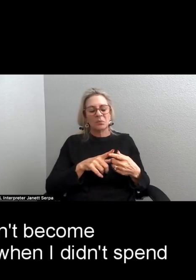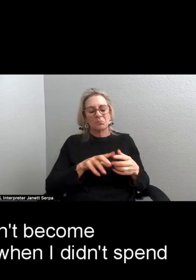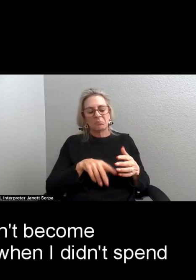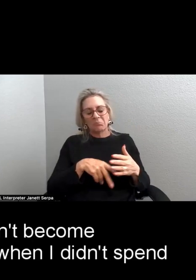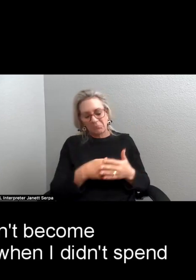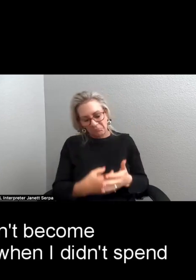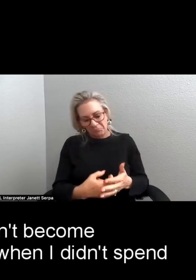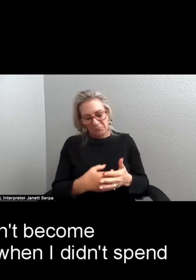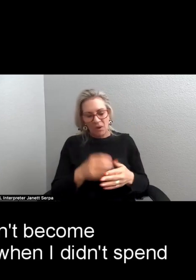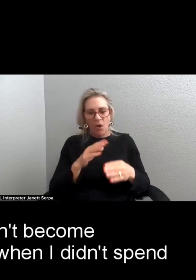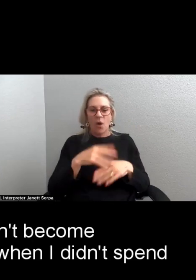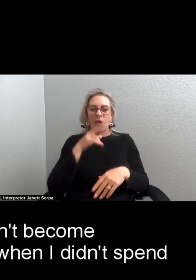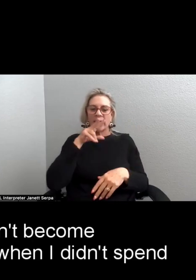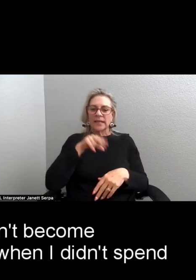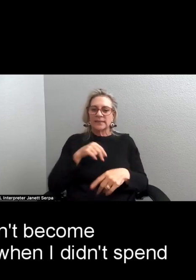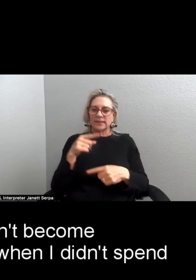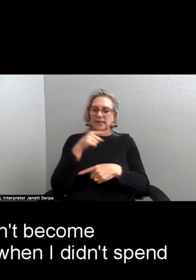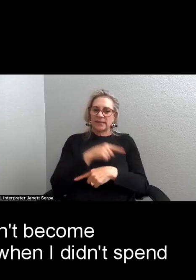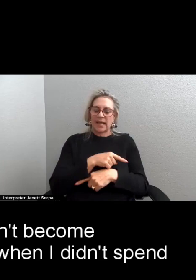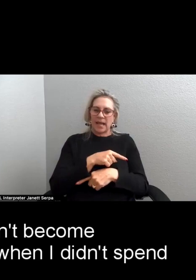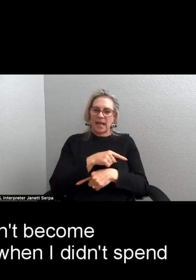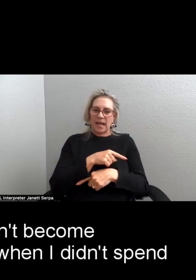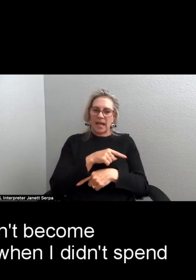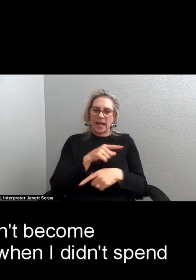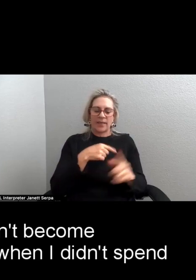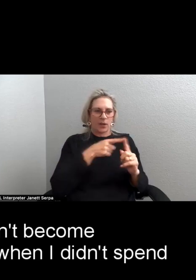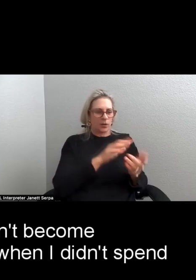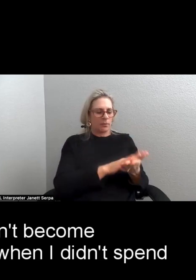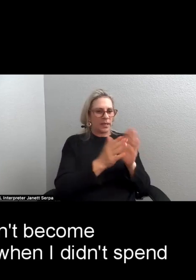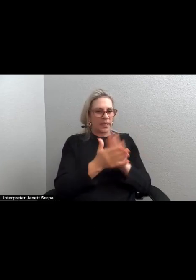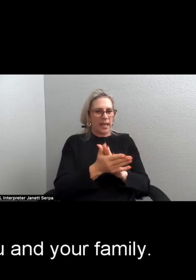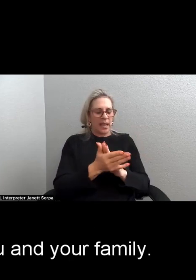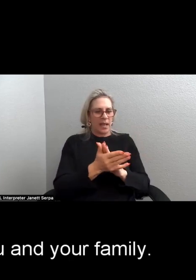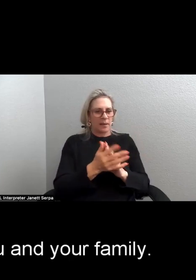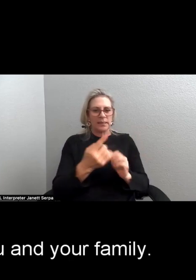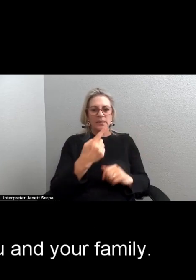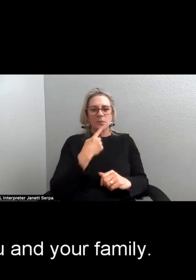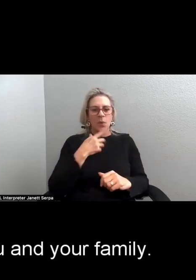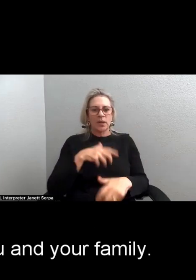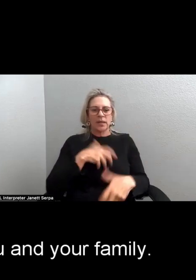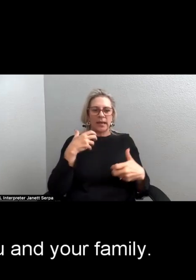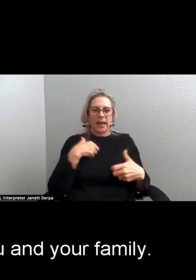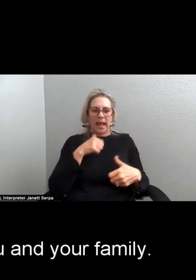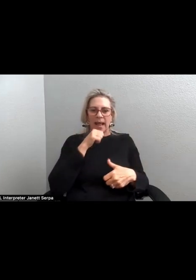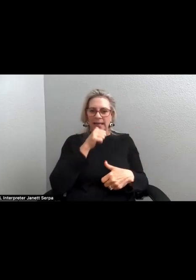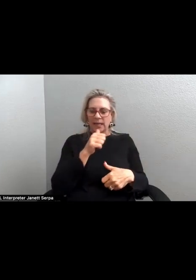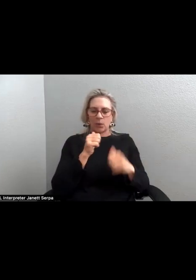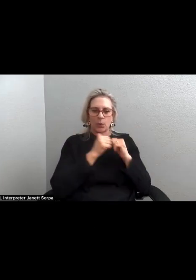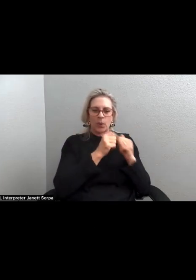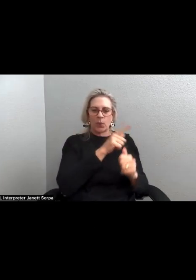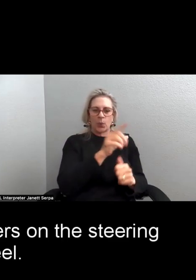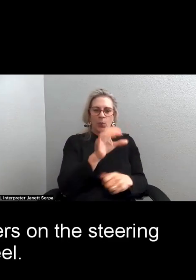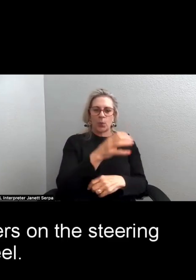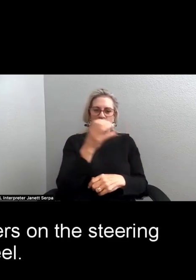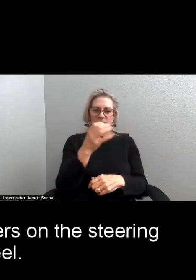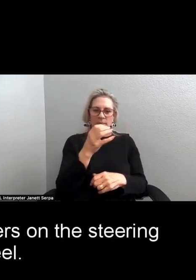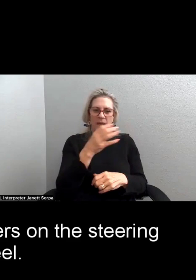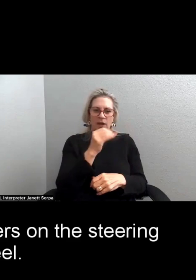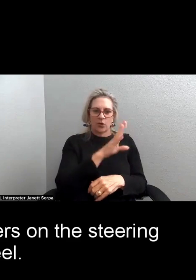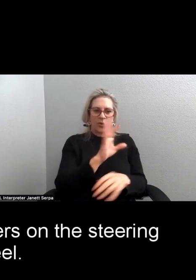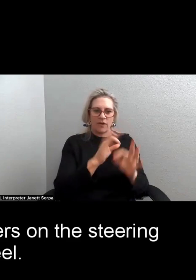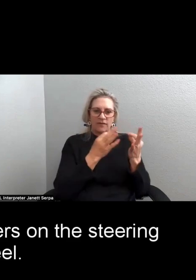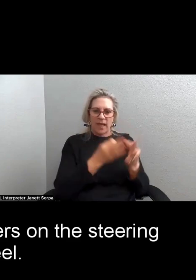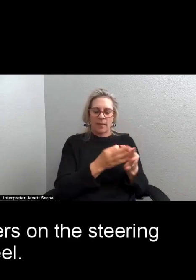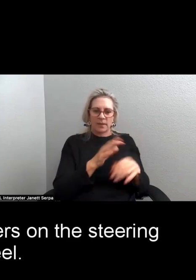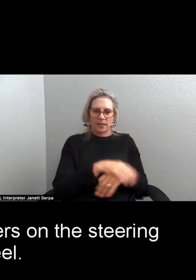As if you didn't become disappointed, angry when I didn't spend Christmas with you and your family. You drum your